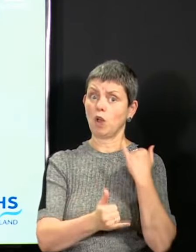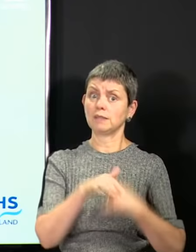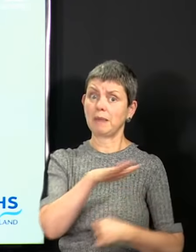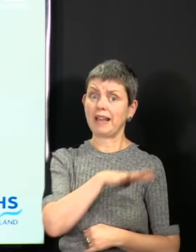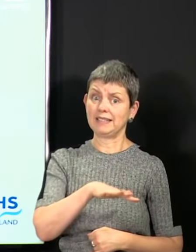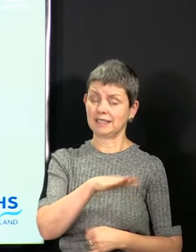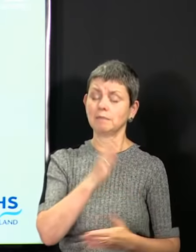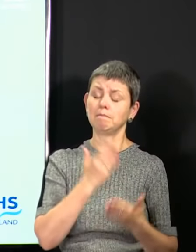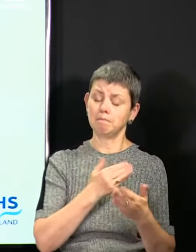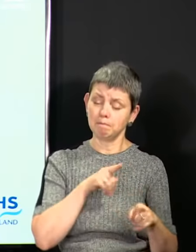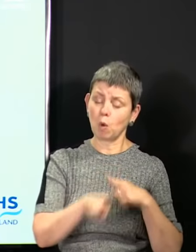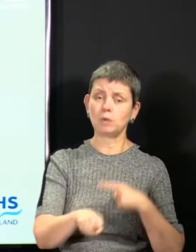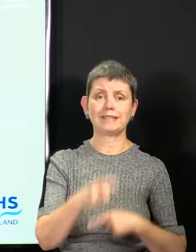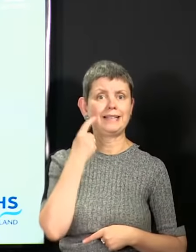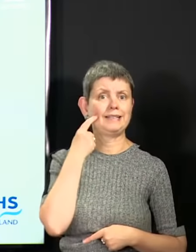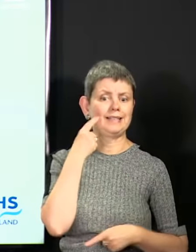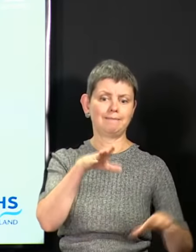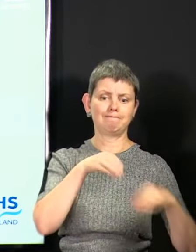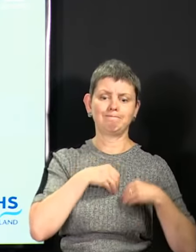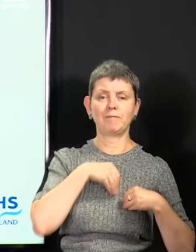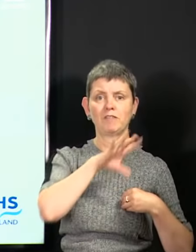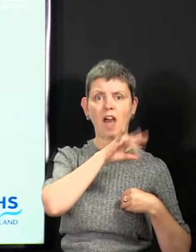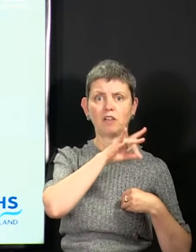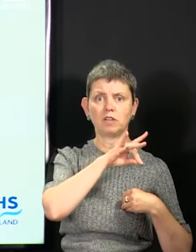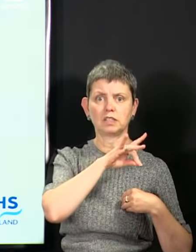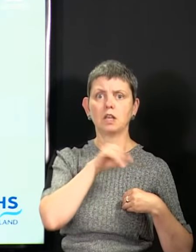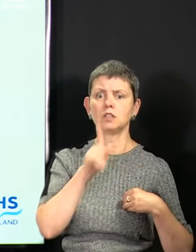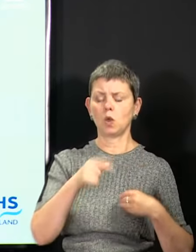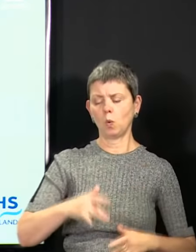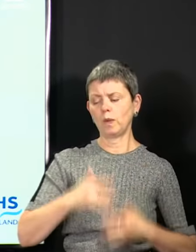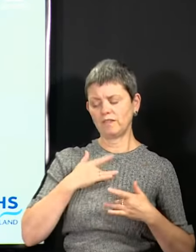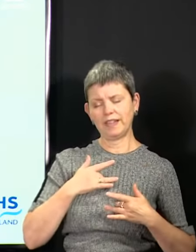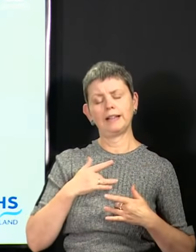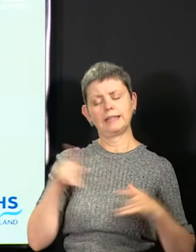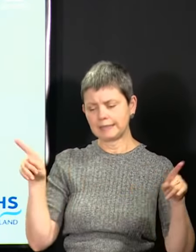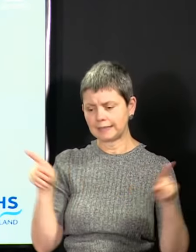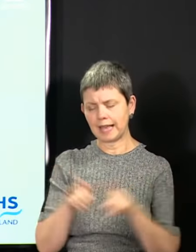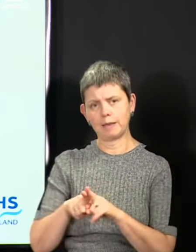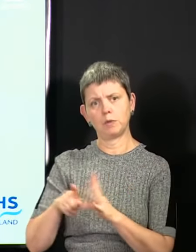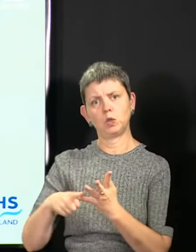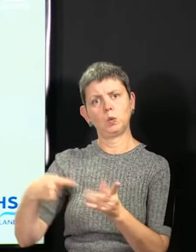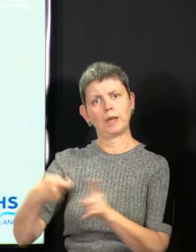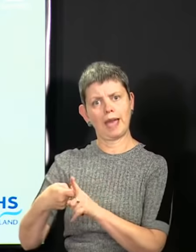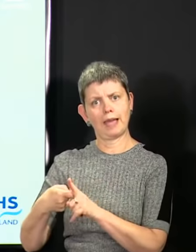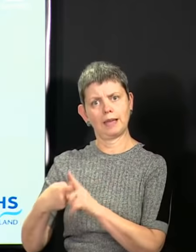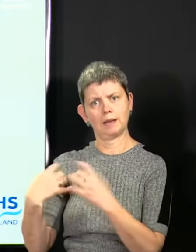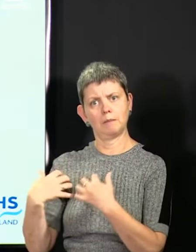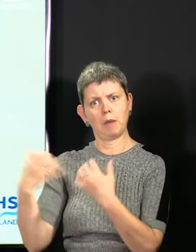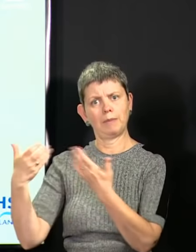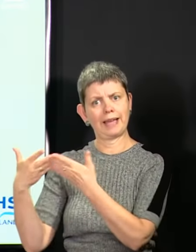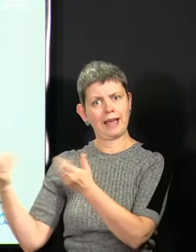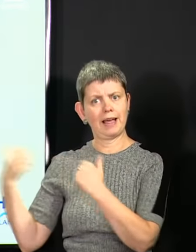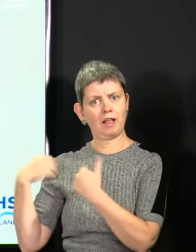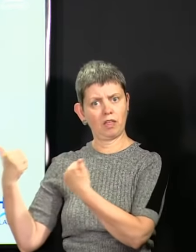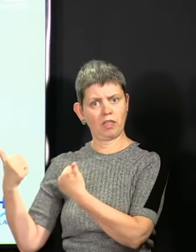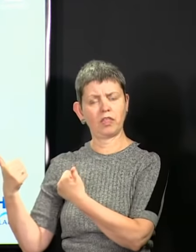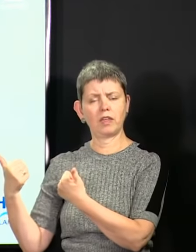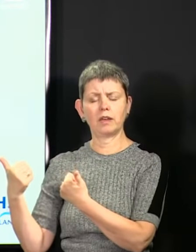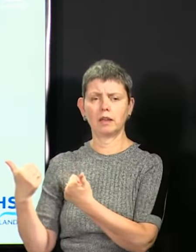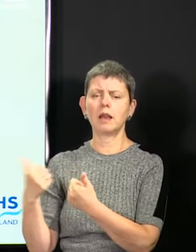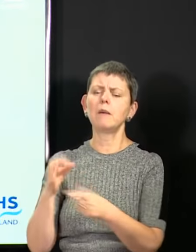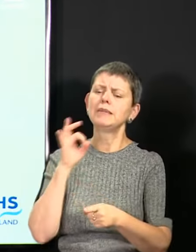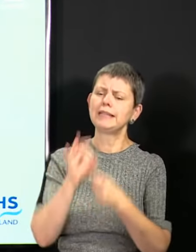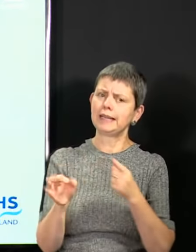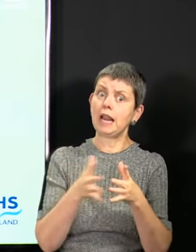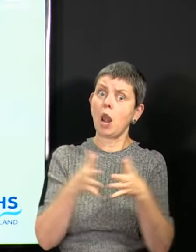So our position was exactly the same as Public Health England's, that for now, cruise ships, particularly large cruise ships, it was pointed